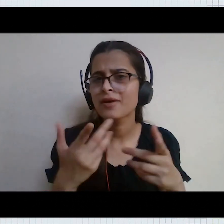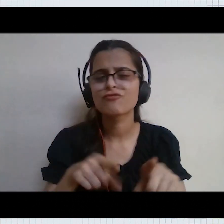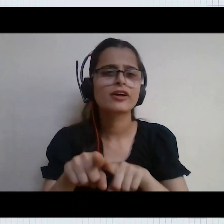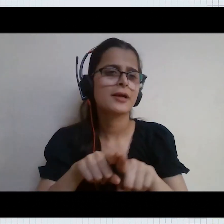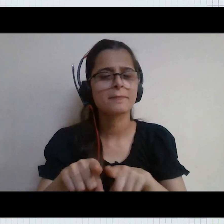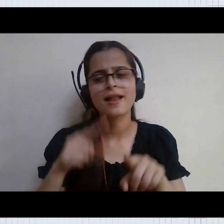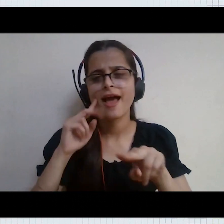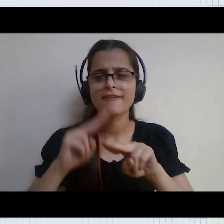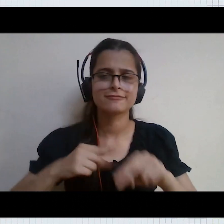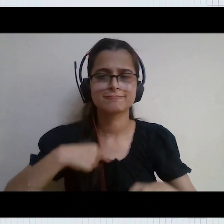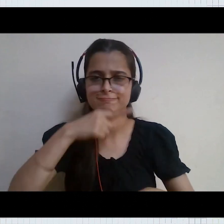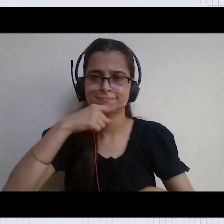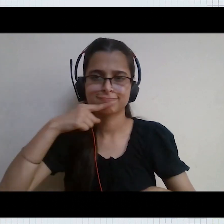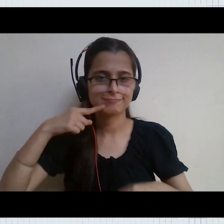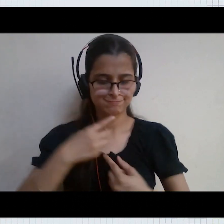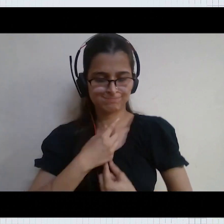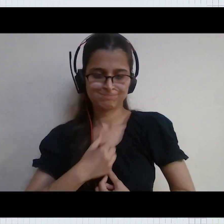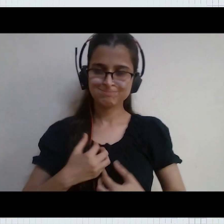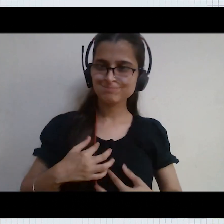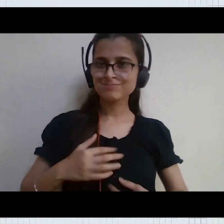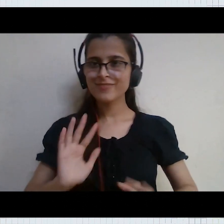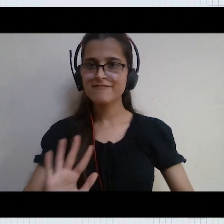if you are wearing a red colored t-shirt